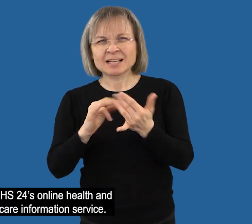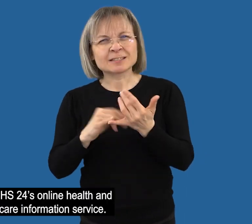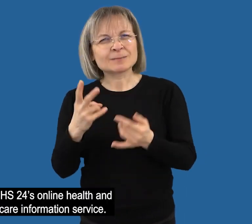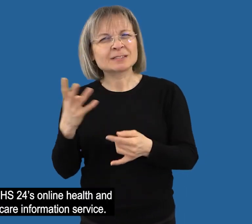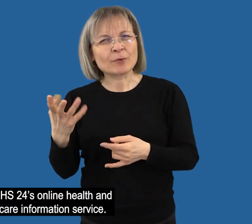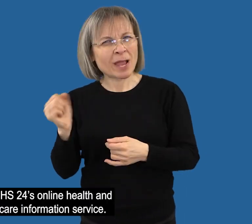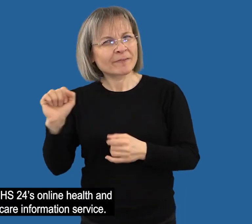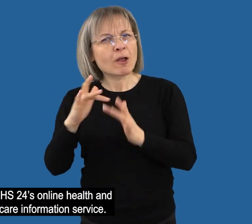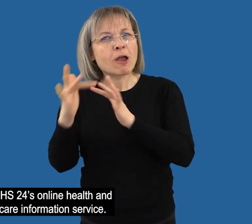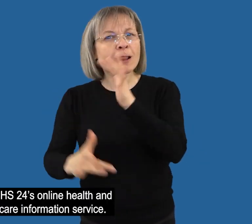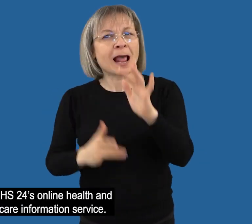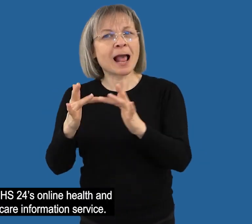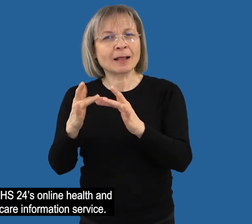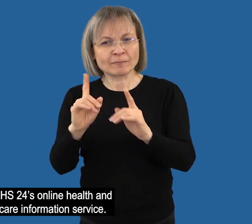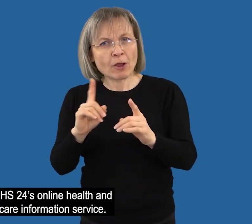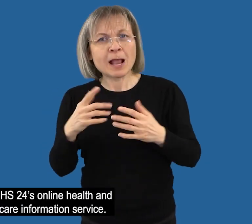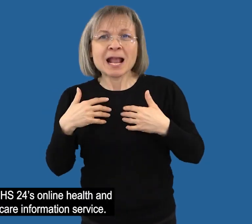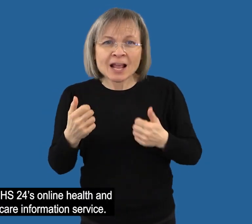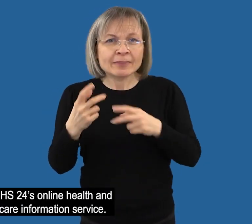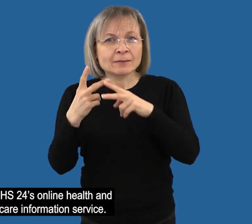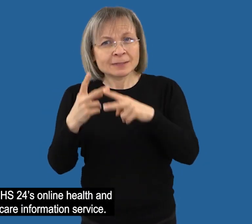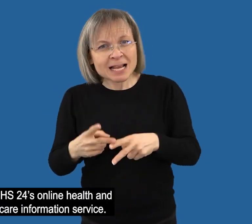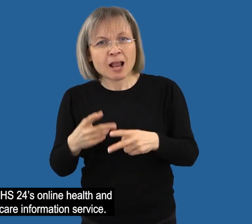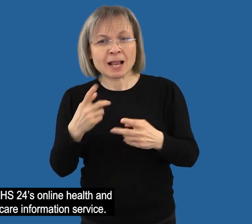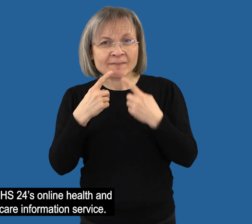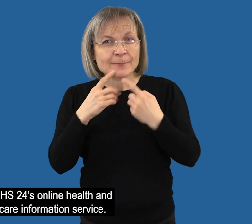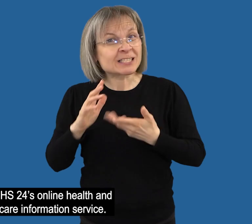NHS 24's online health and care information service